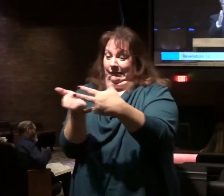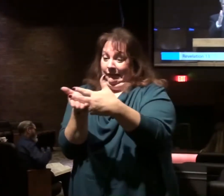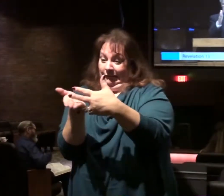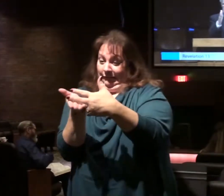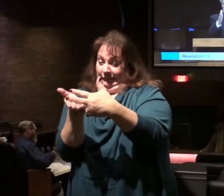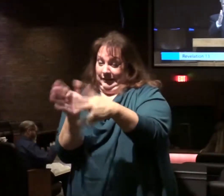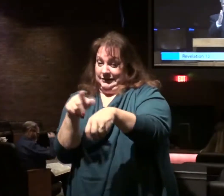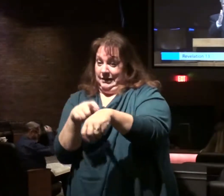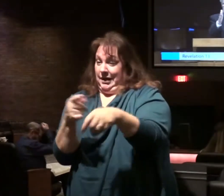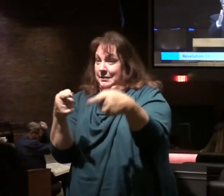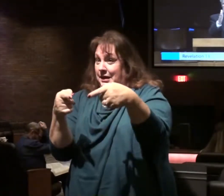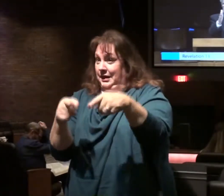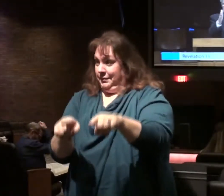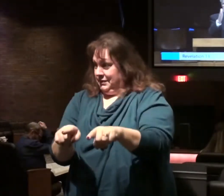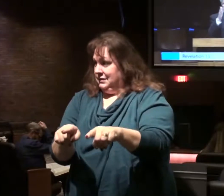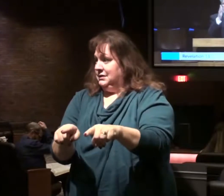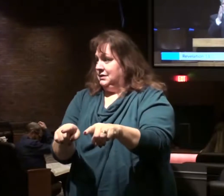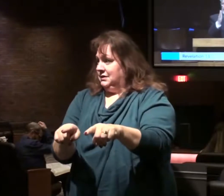period,